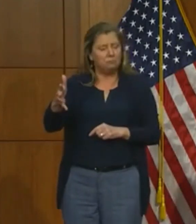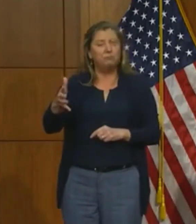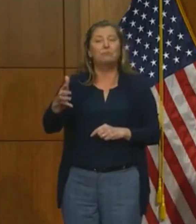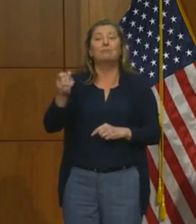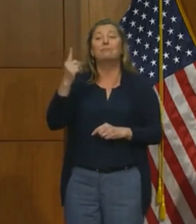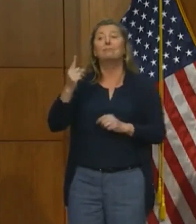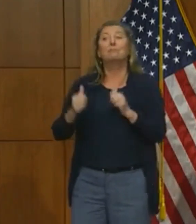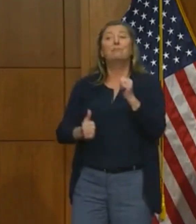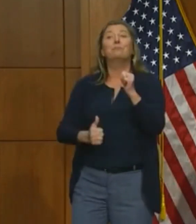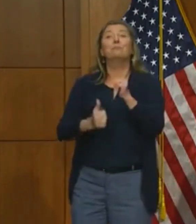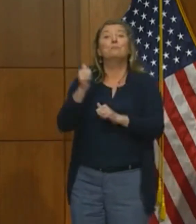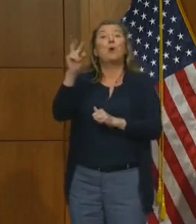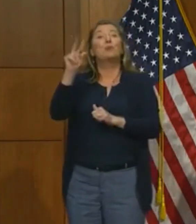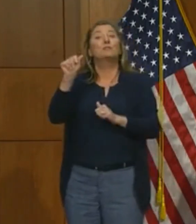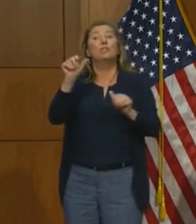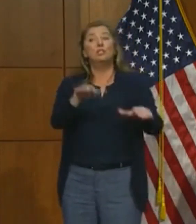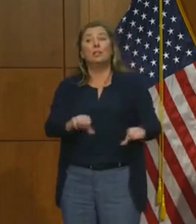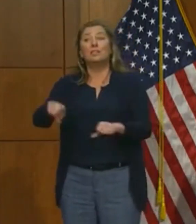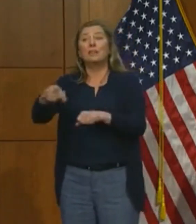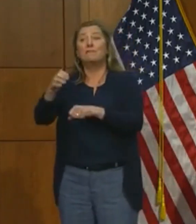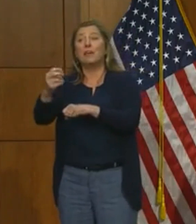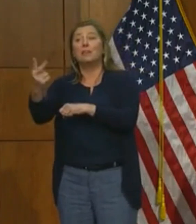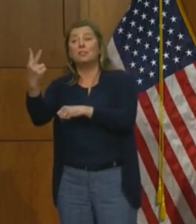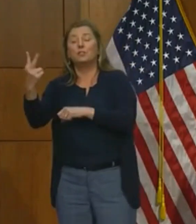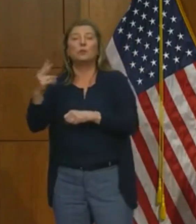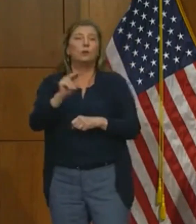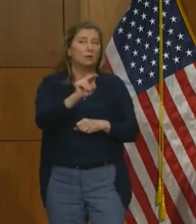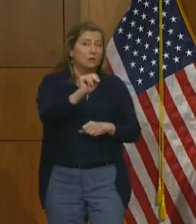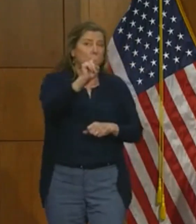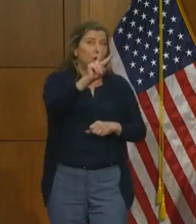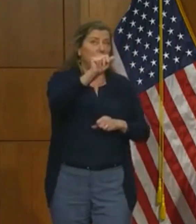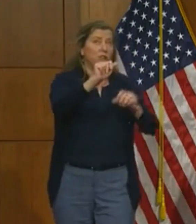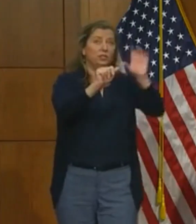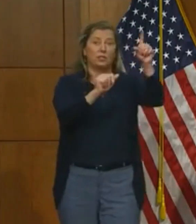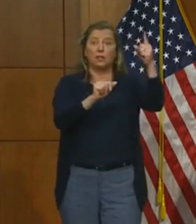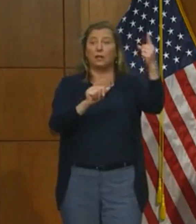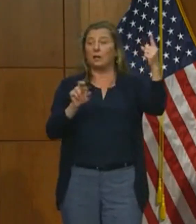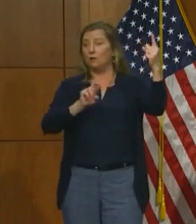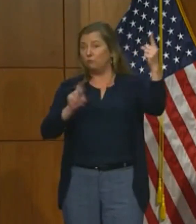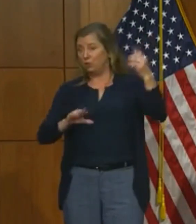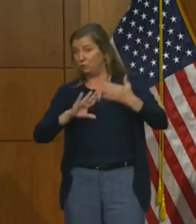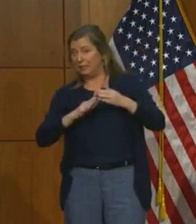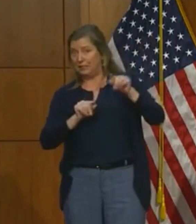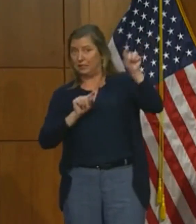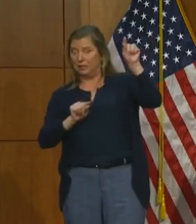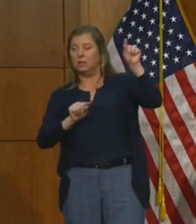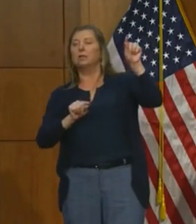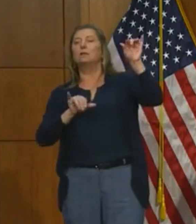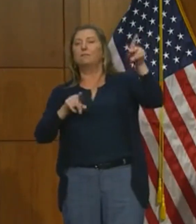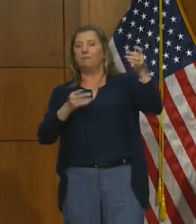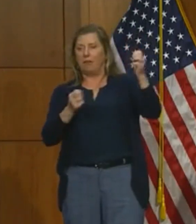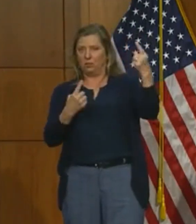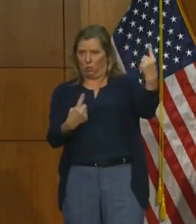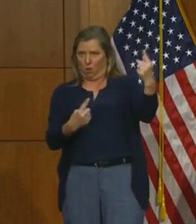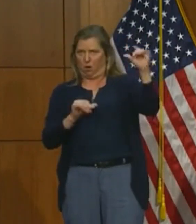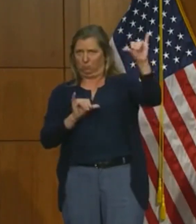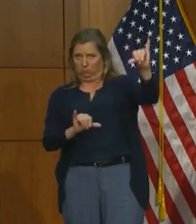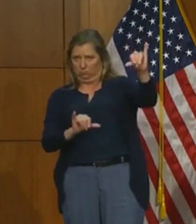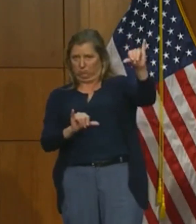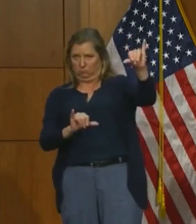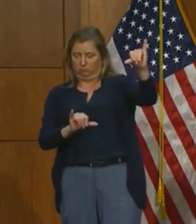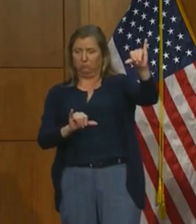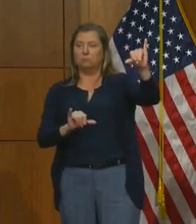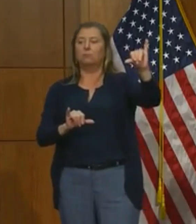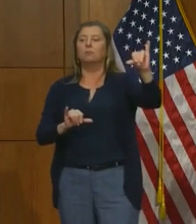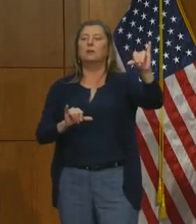most of Virginia, northern Virginia and the city of Richmond, will remain in phase one. They only